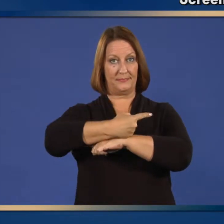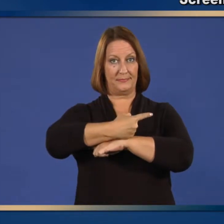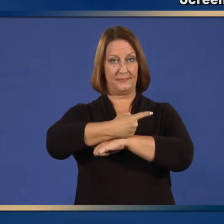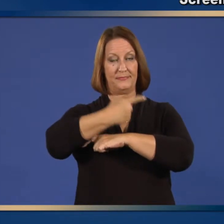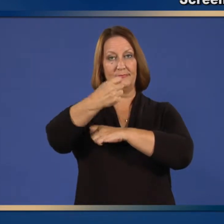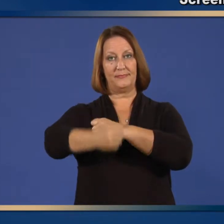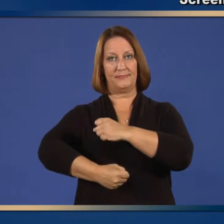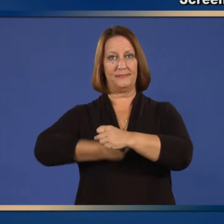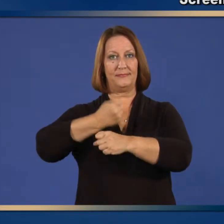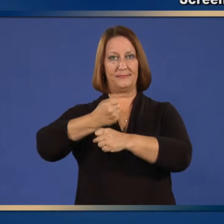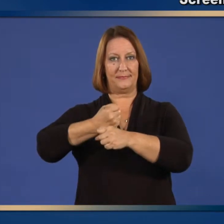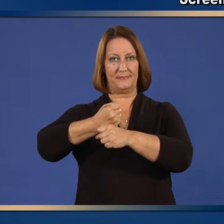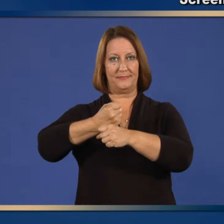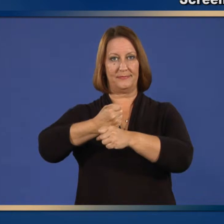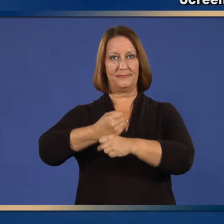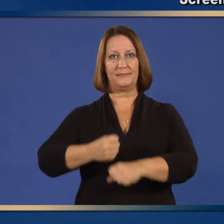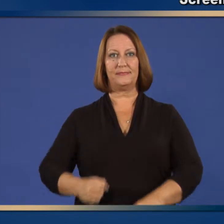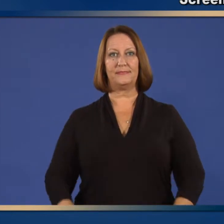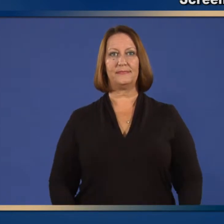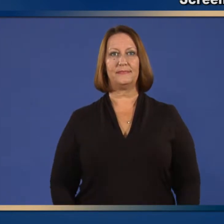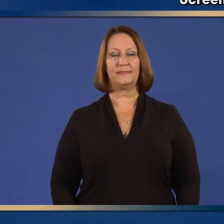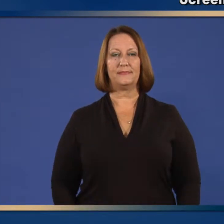Year